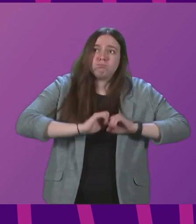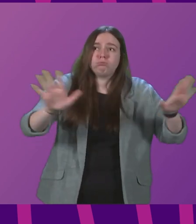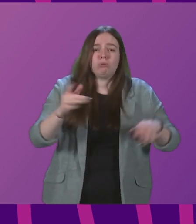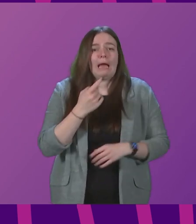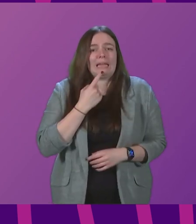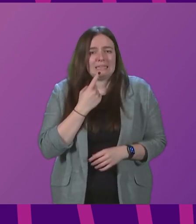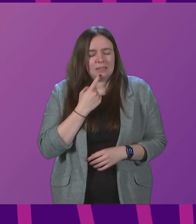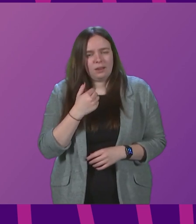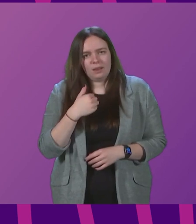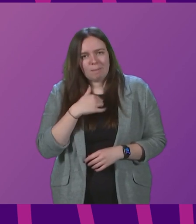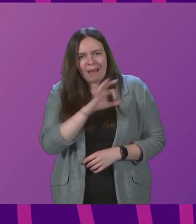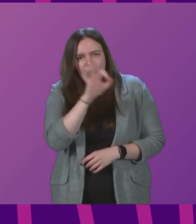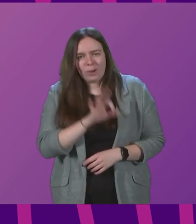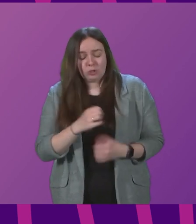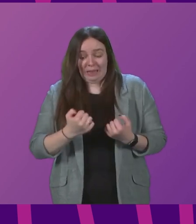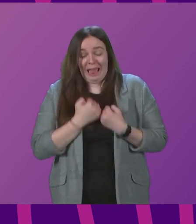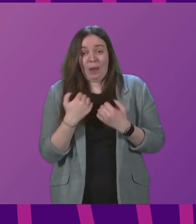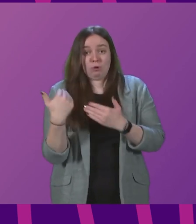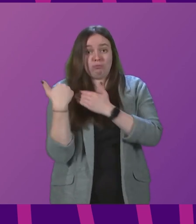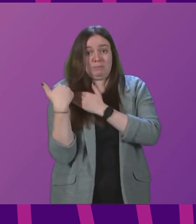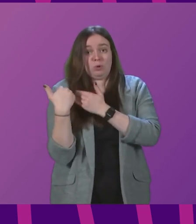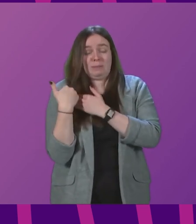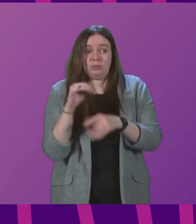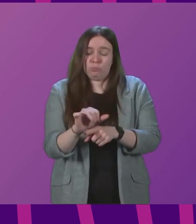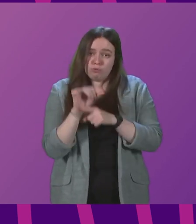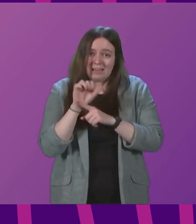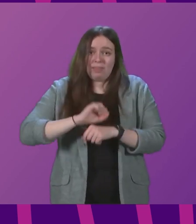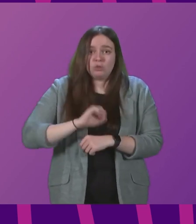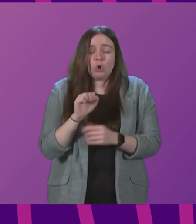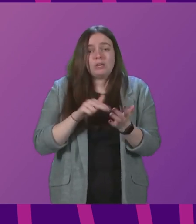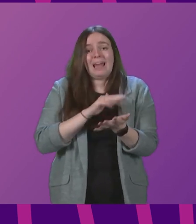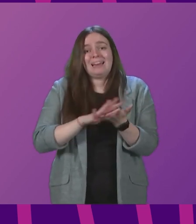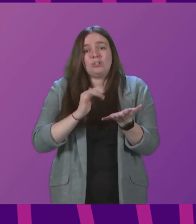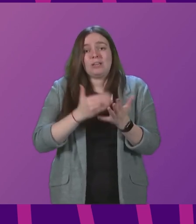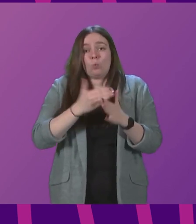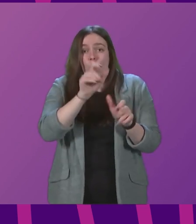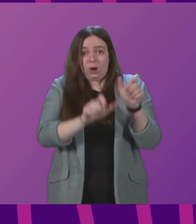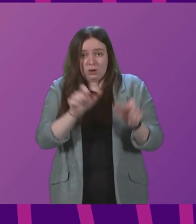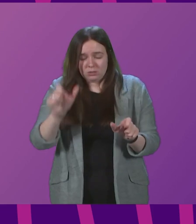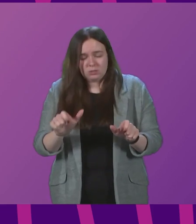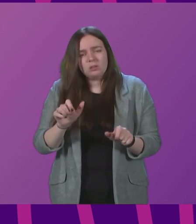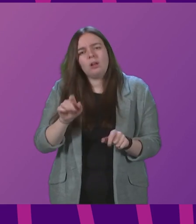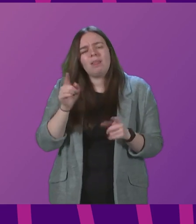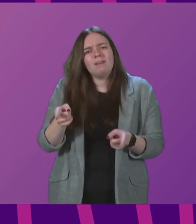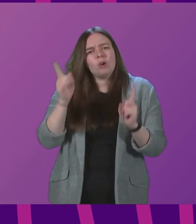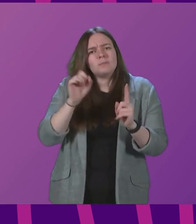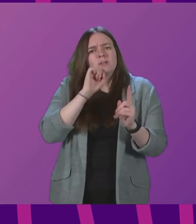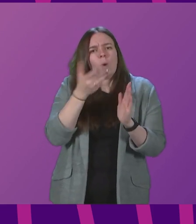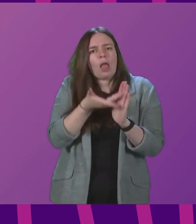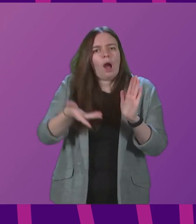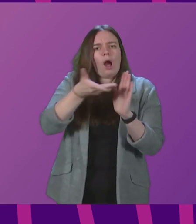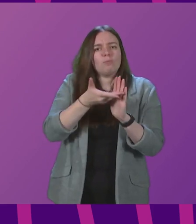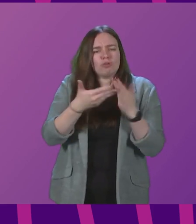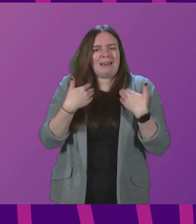question is, given that it's our responsibility to protect the Scottish NHS workforce, will the First Minister upgrade healthcare